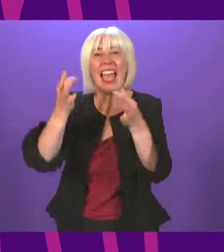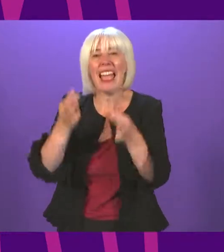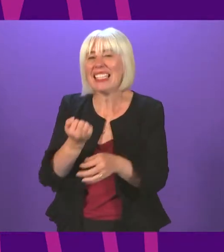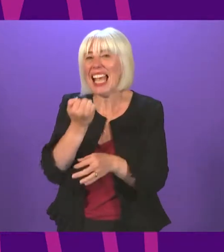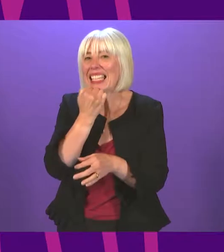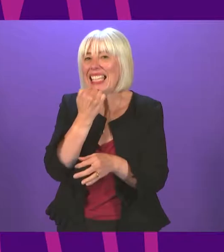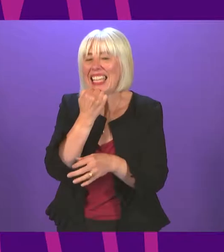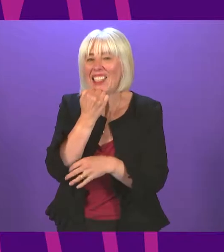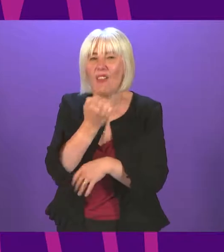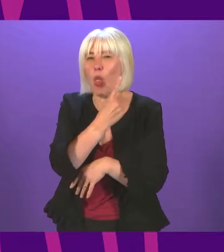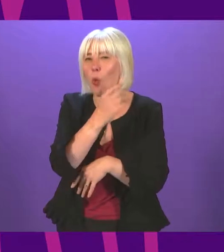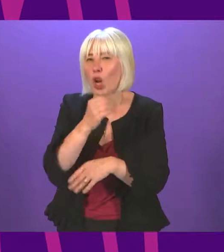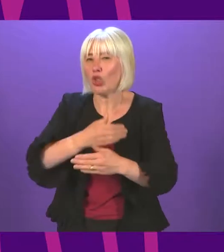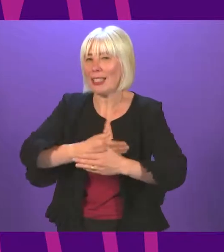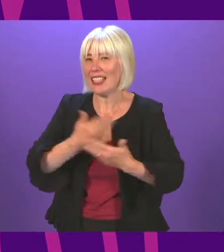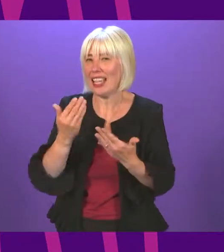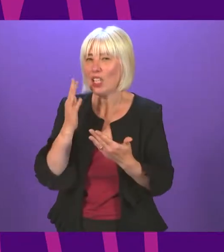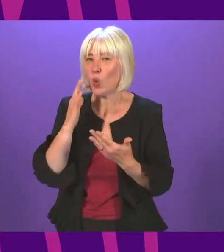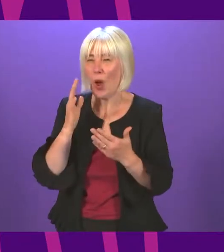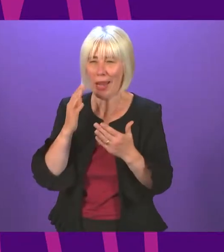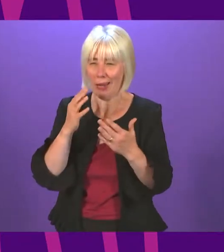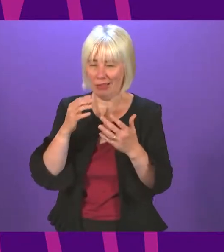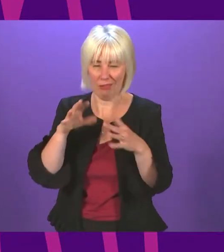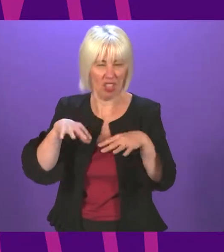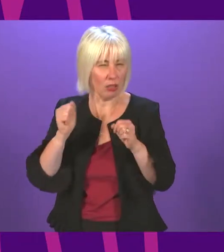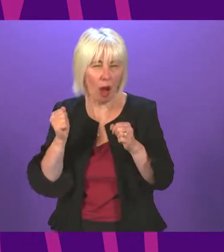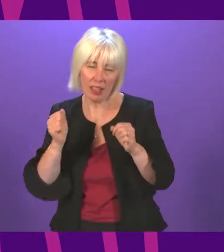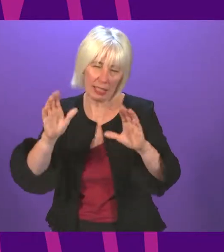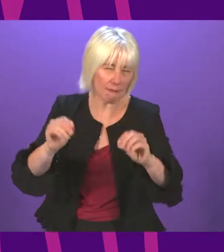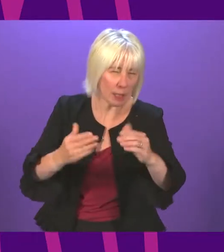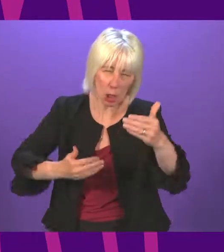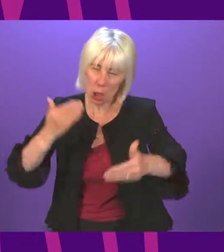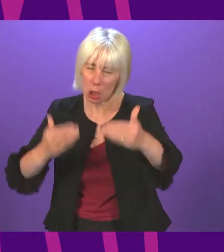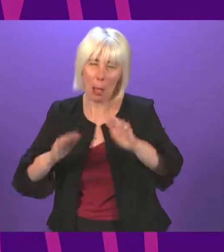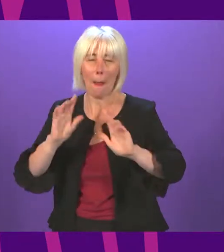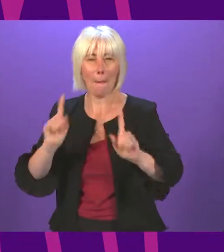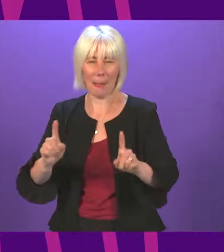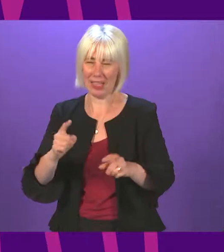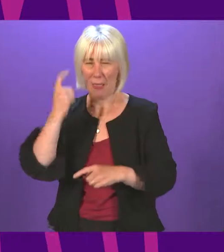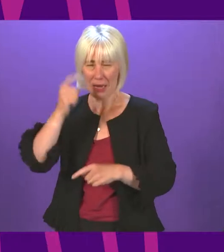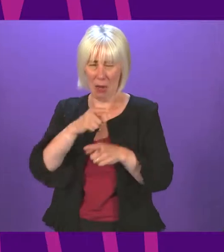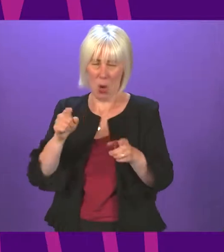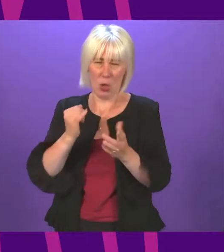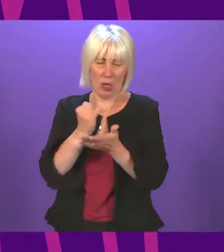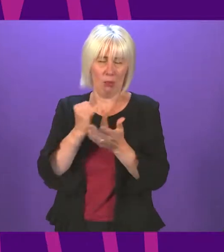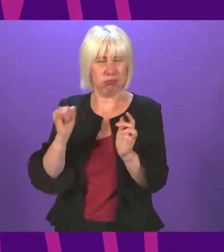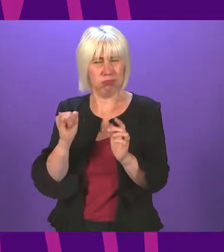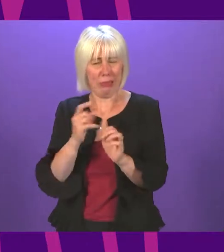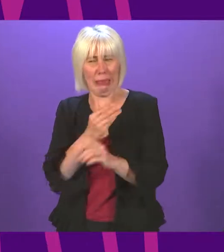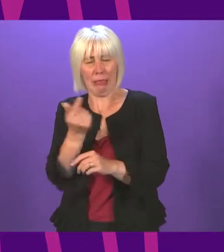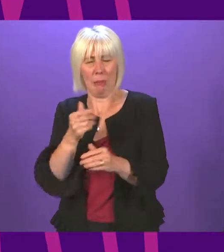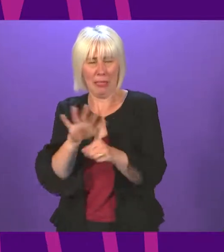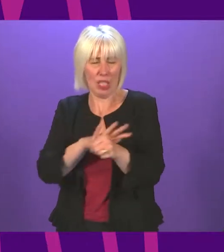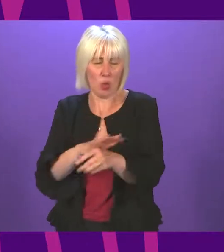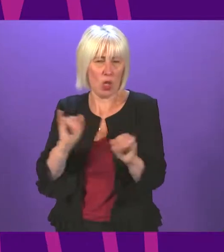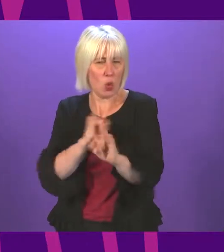government's 100 days and when they fell. But given the gravity of the situations facing all of our constituents, I will